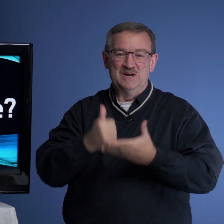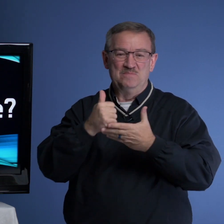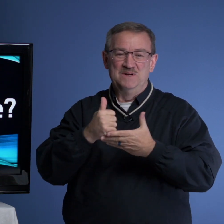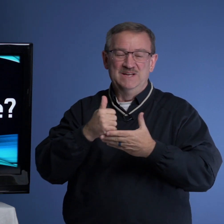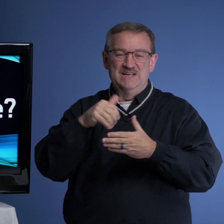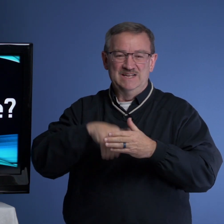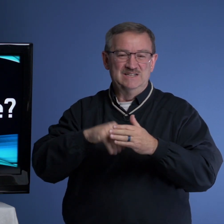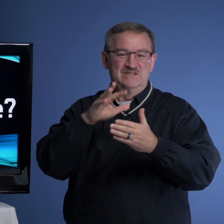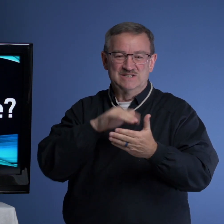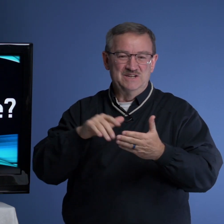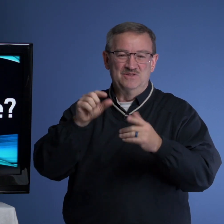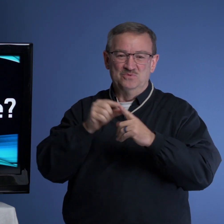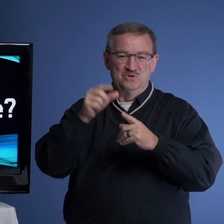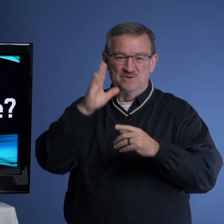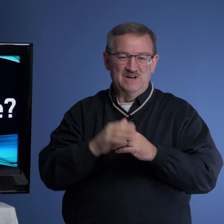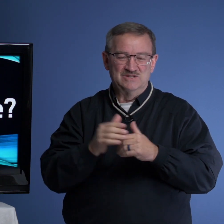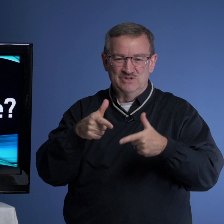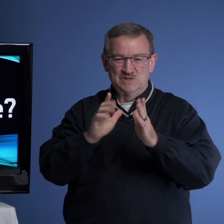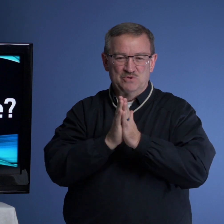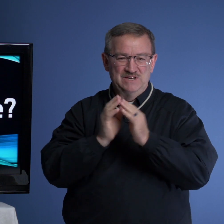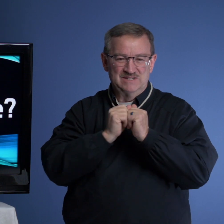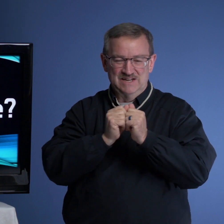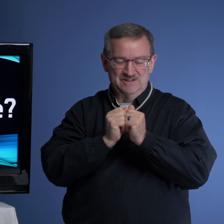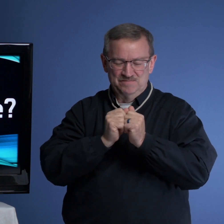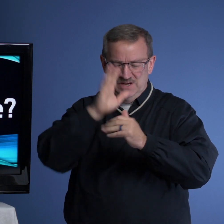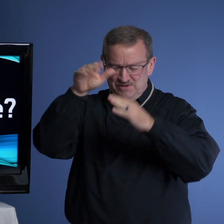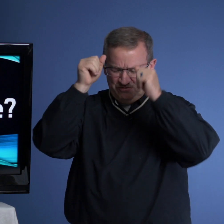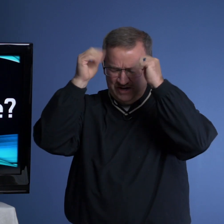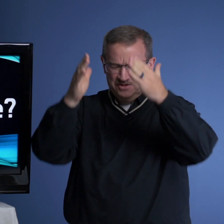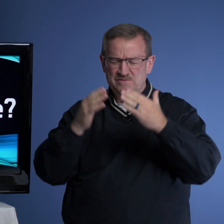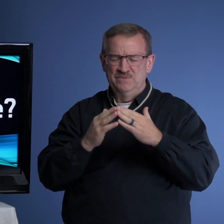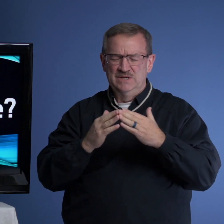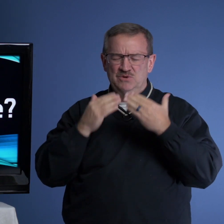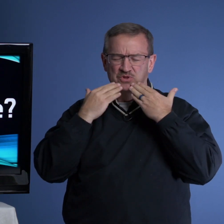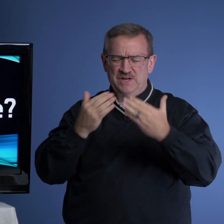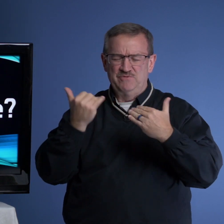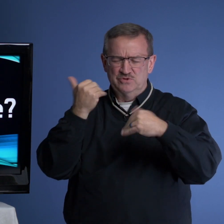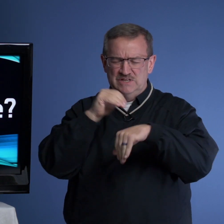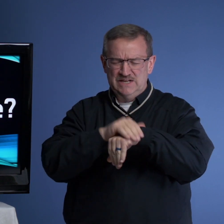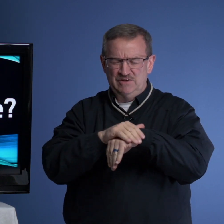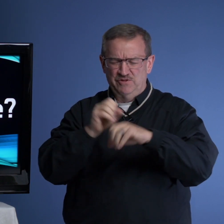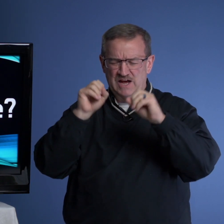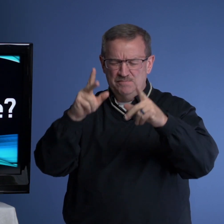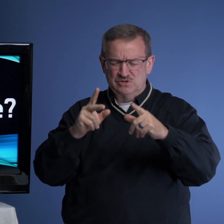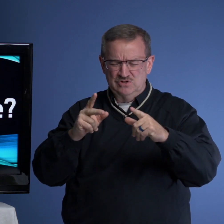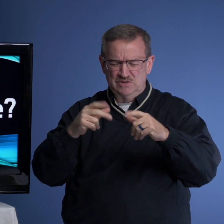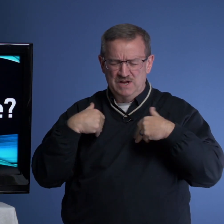help in studying the Word of God. So let's pray together. Heavenly Father, we're thankful tonight for the opportunity we